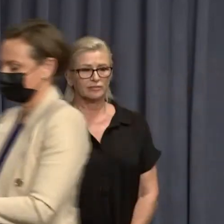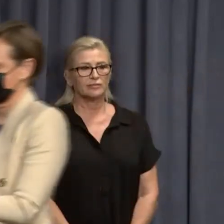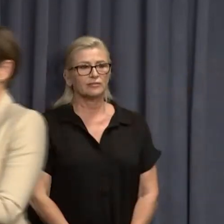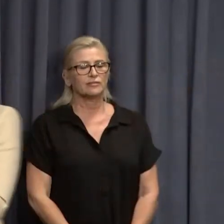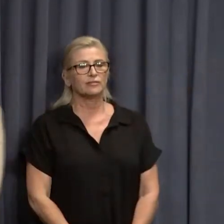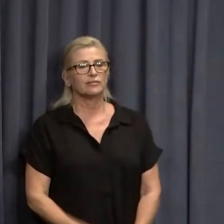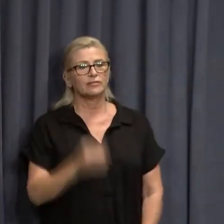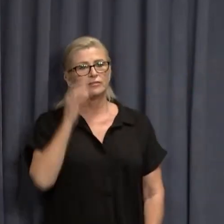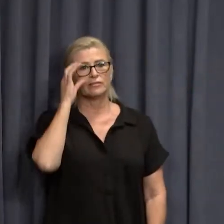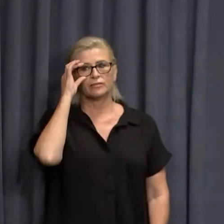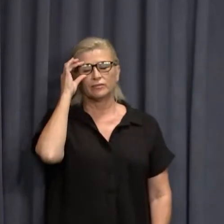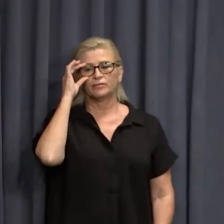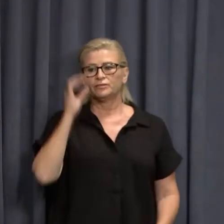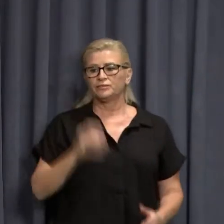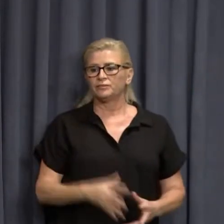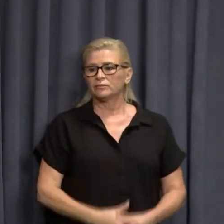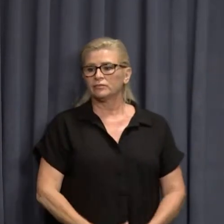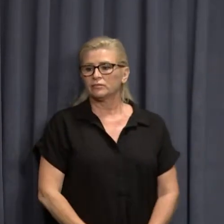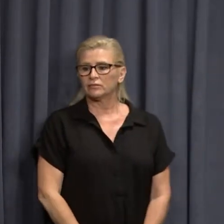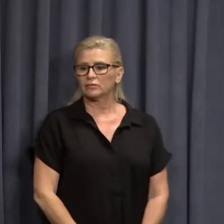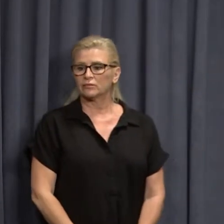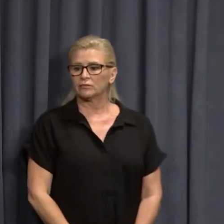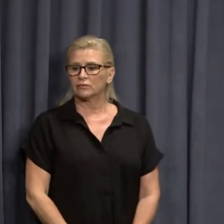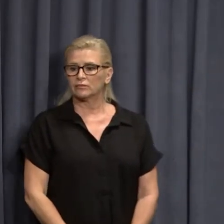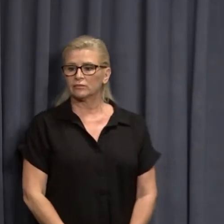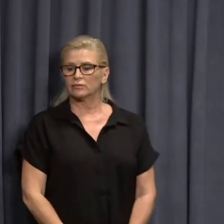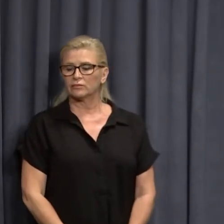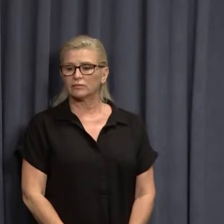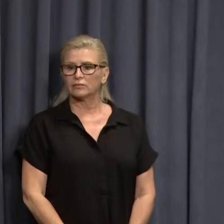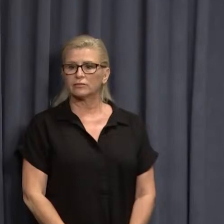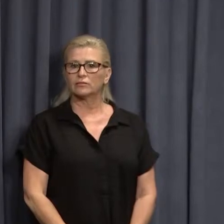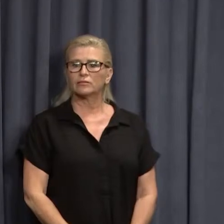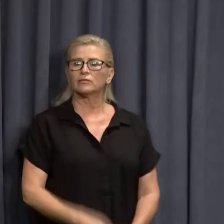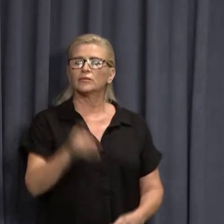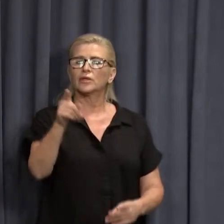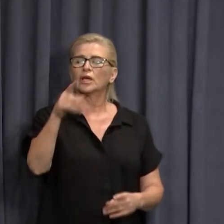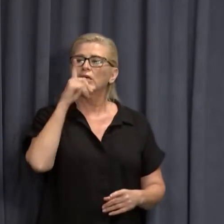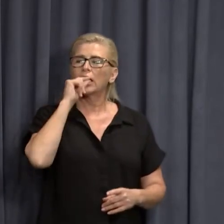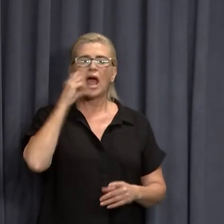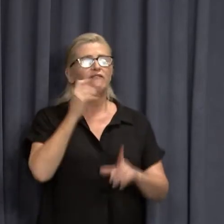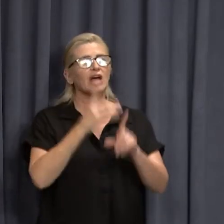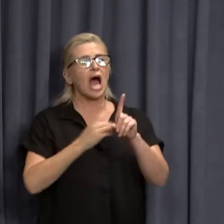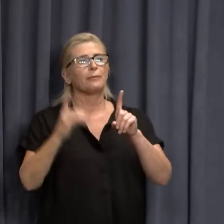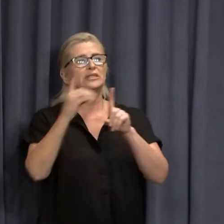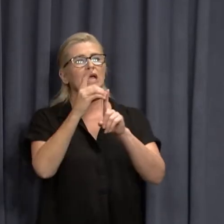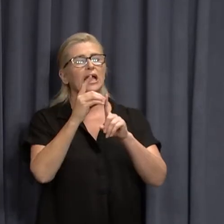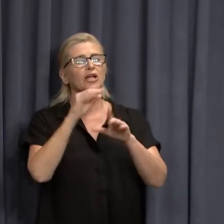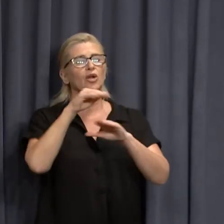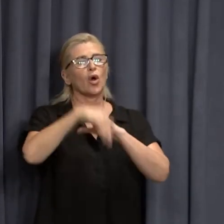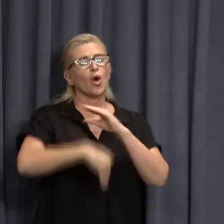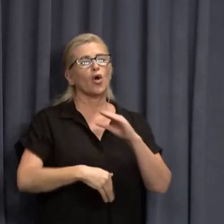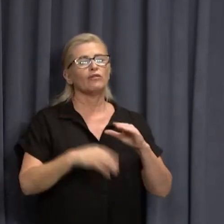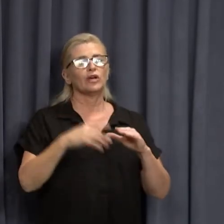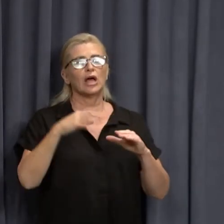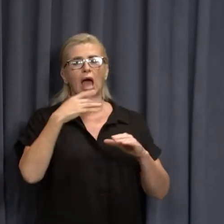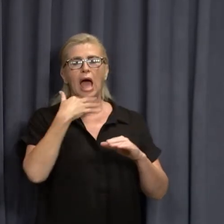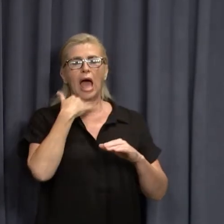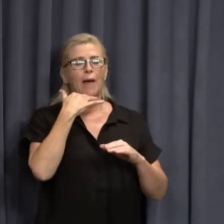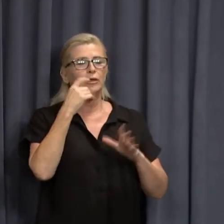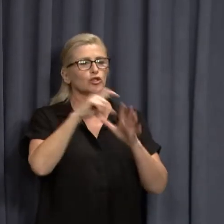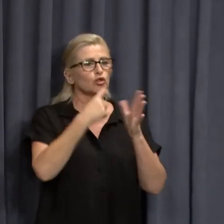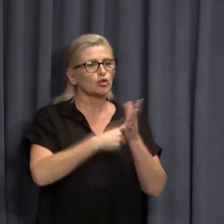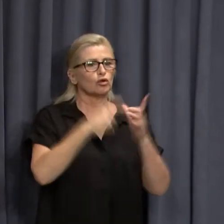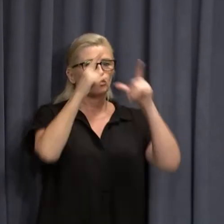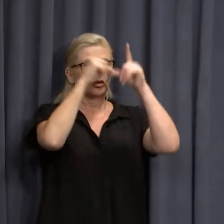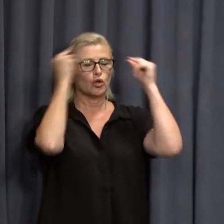very much. Ms. Did have an update on how we're going and filling the doctors and nurses position? What